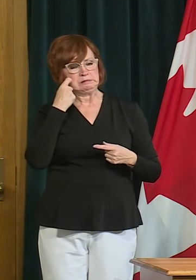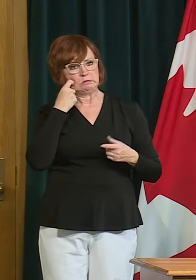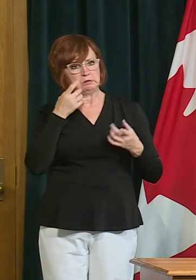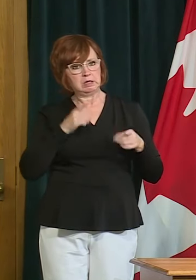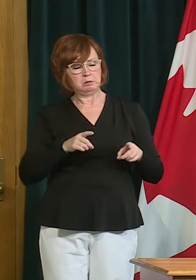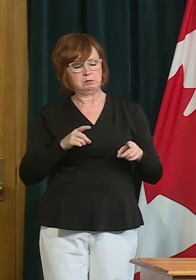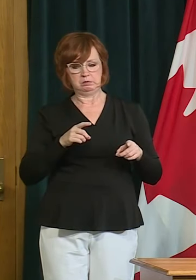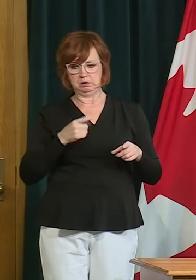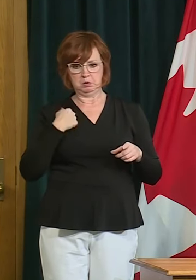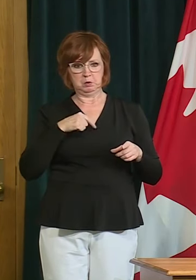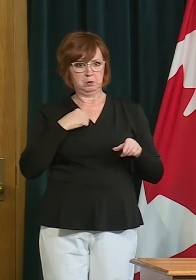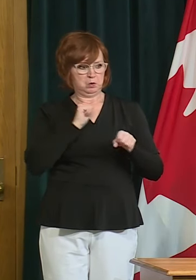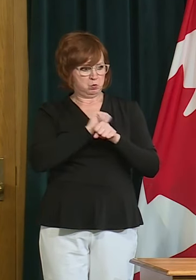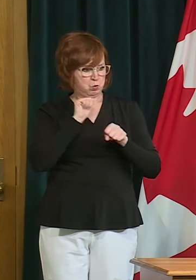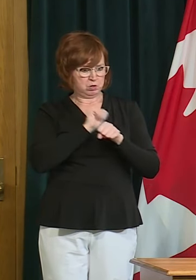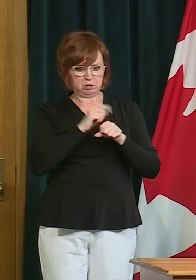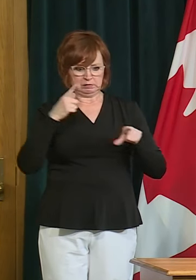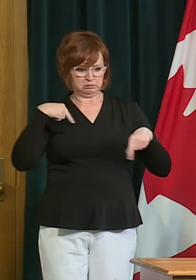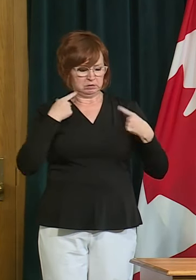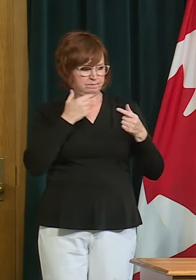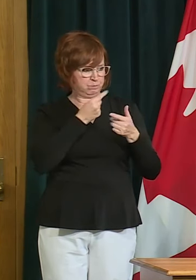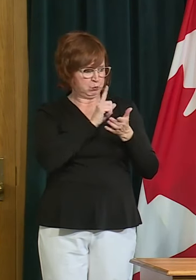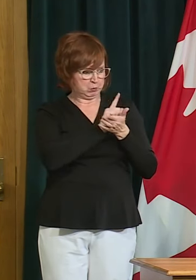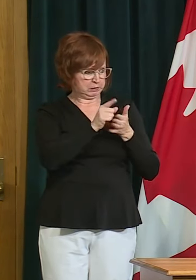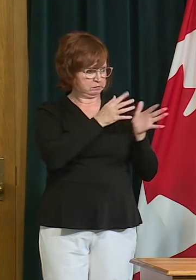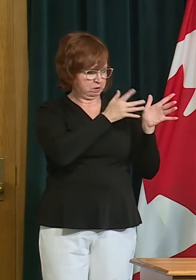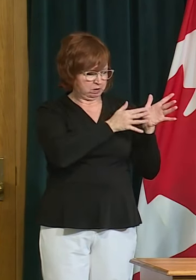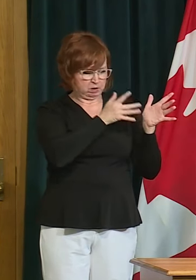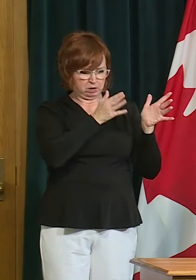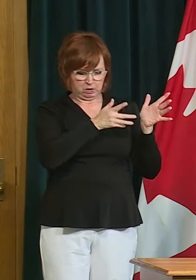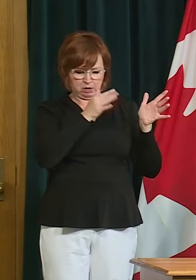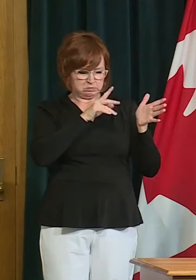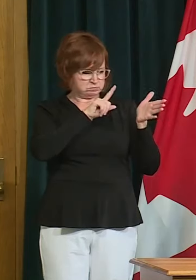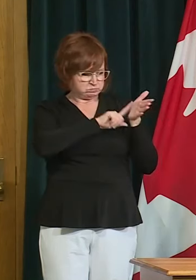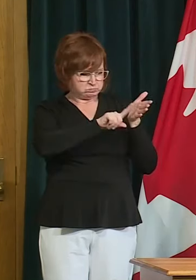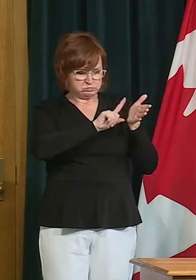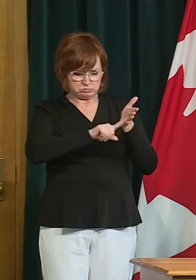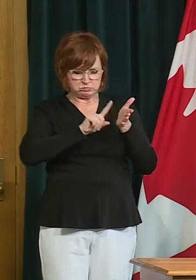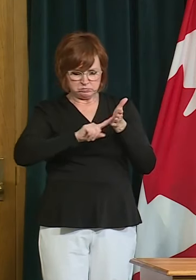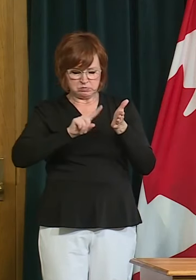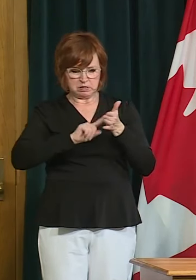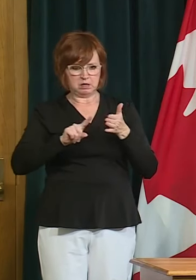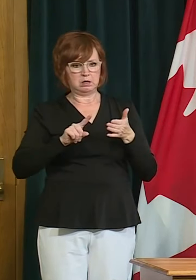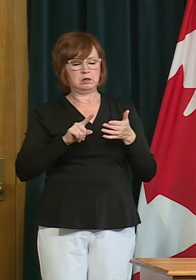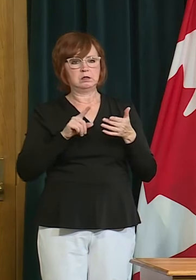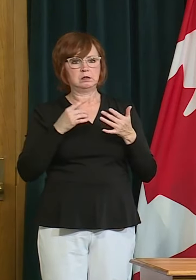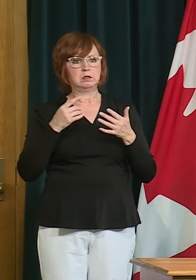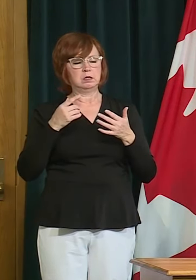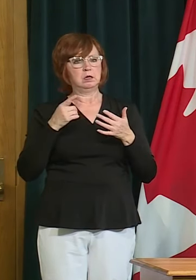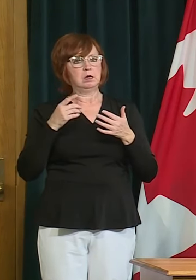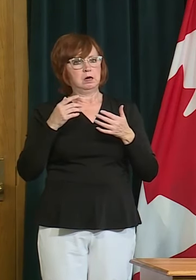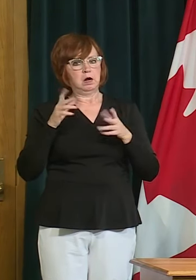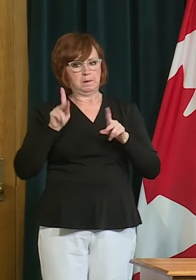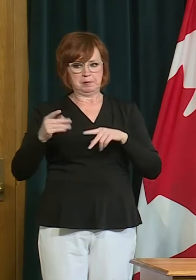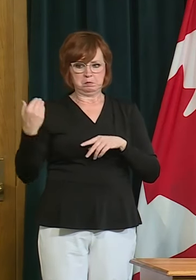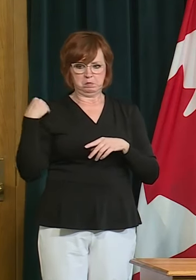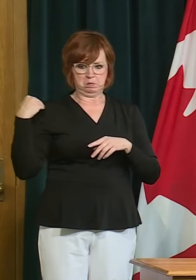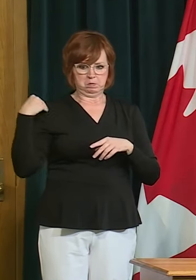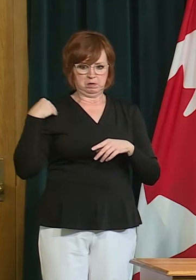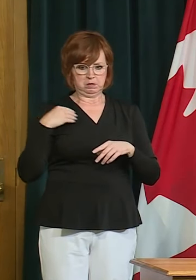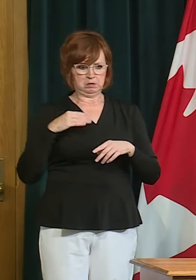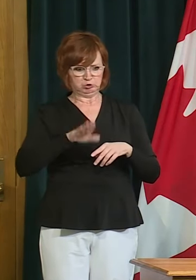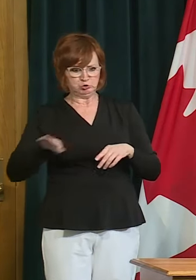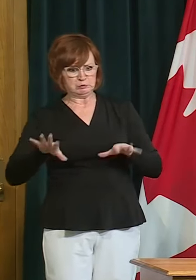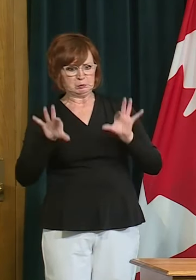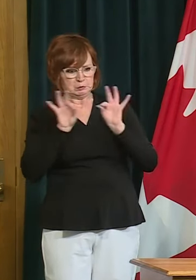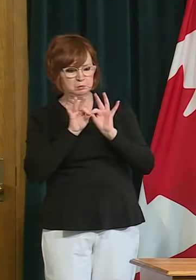we've been working uh with uh people that have raised just these concerns just these types of concerns uh with us on how uh we can move